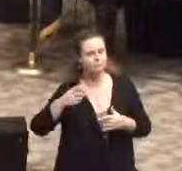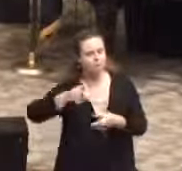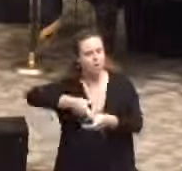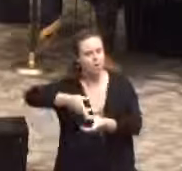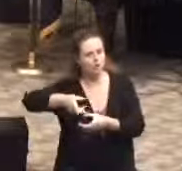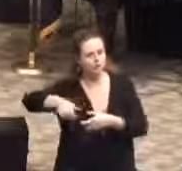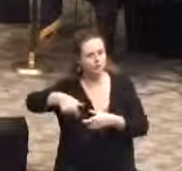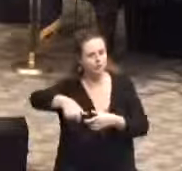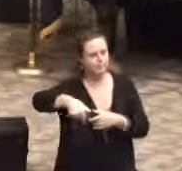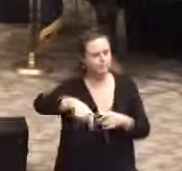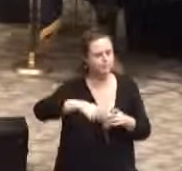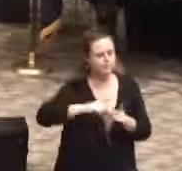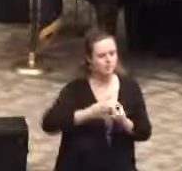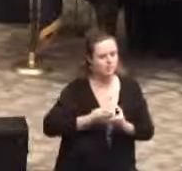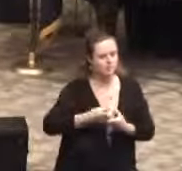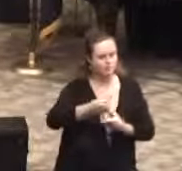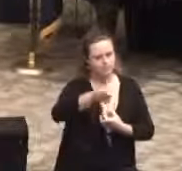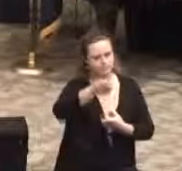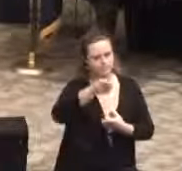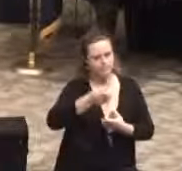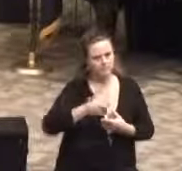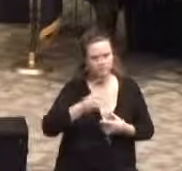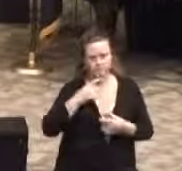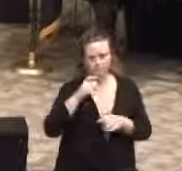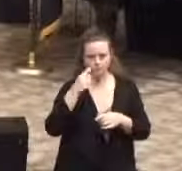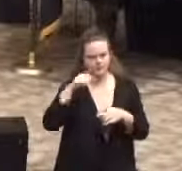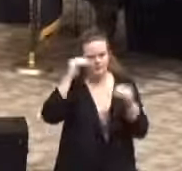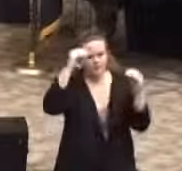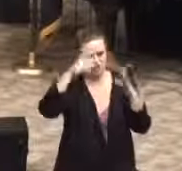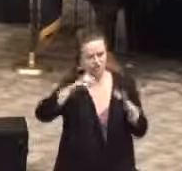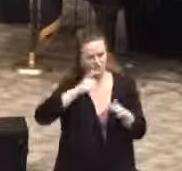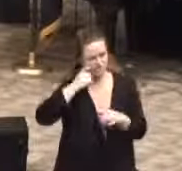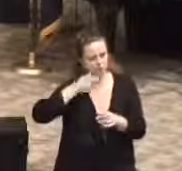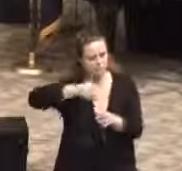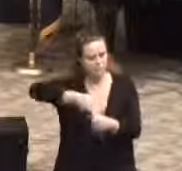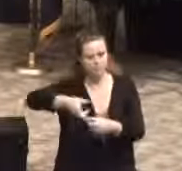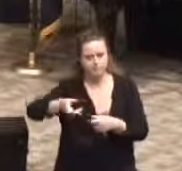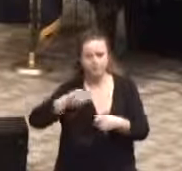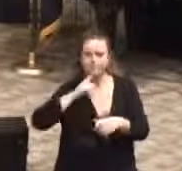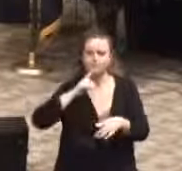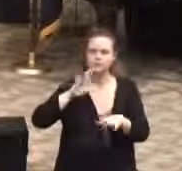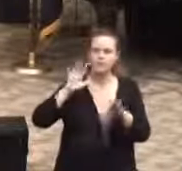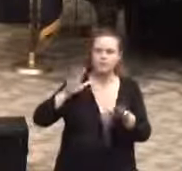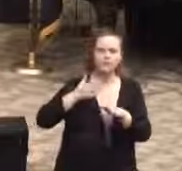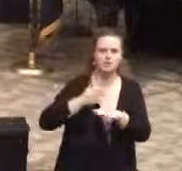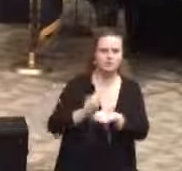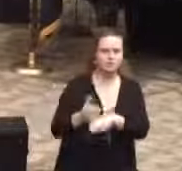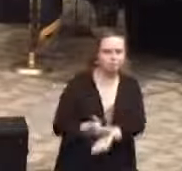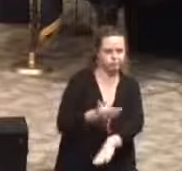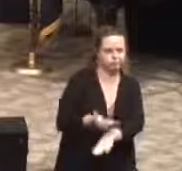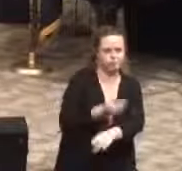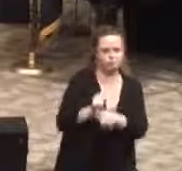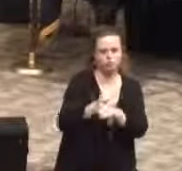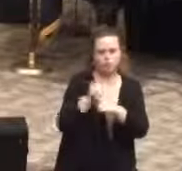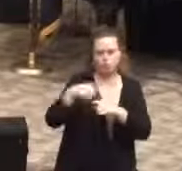existing training academy staff. They've done a great job improving the overall academy.